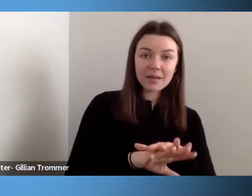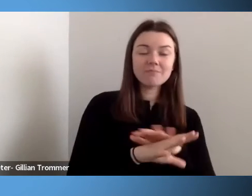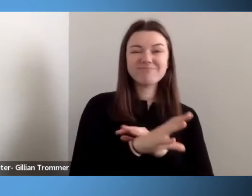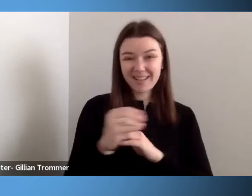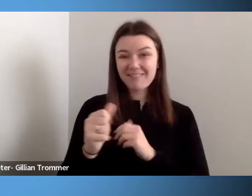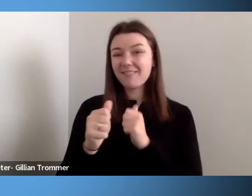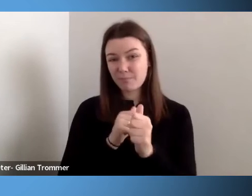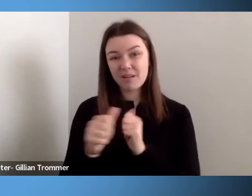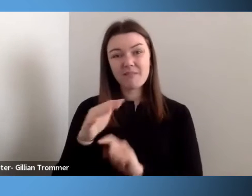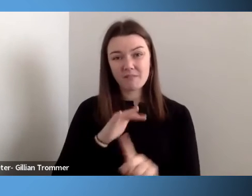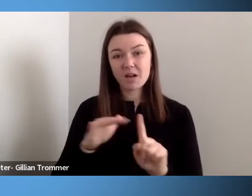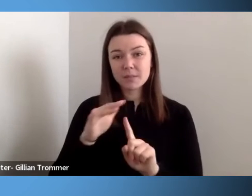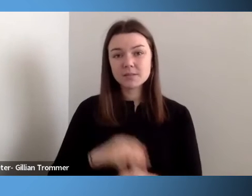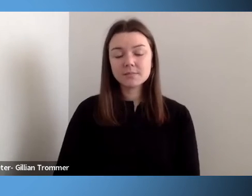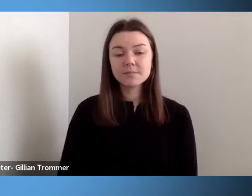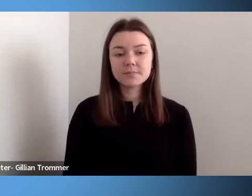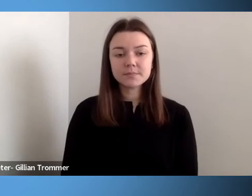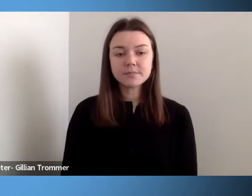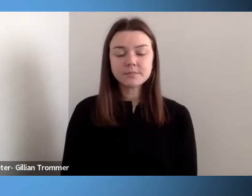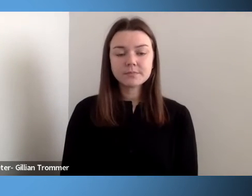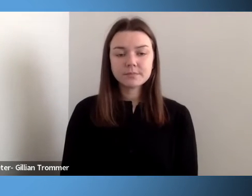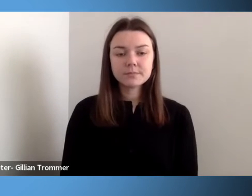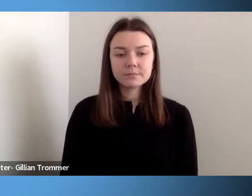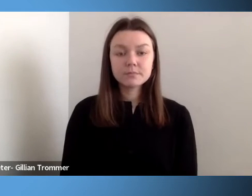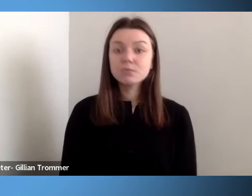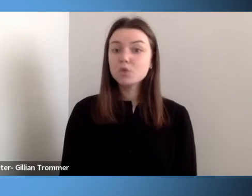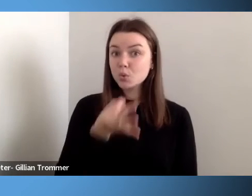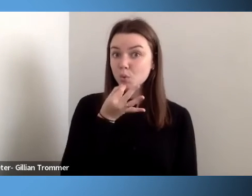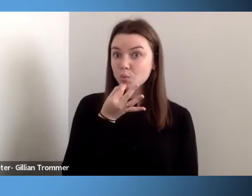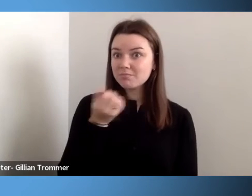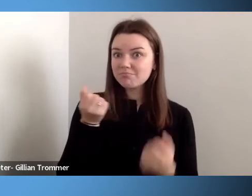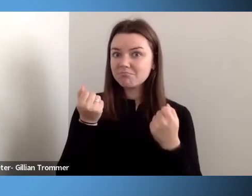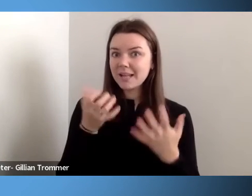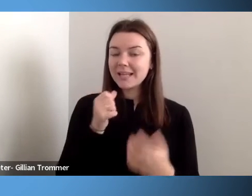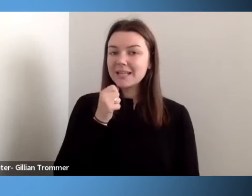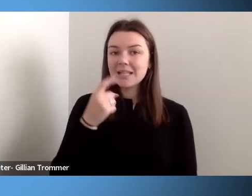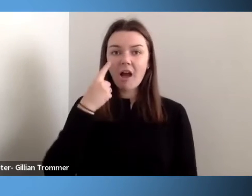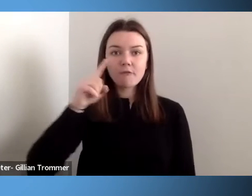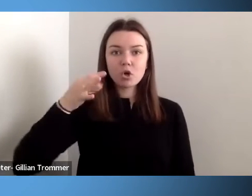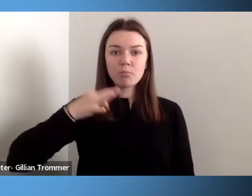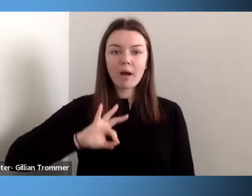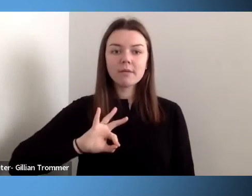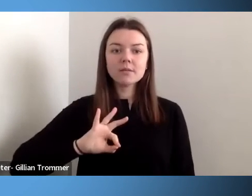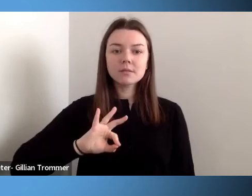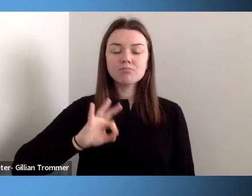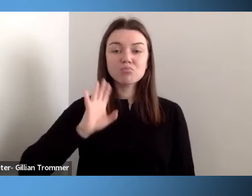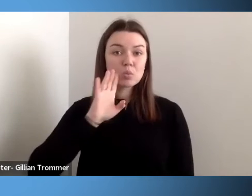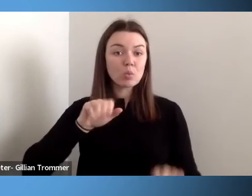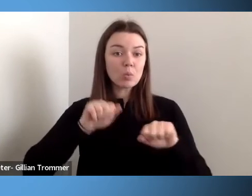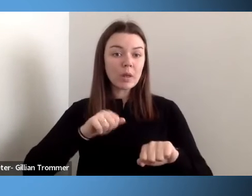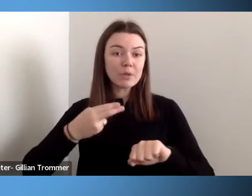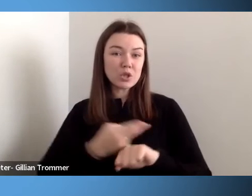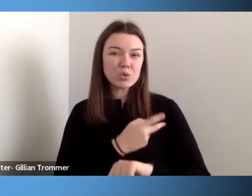Soon, many of our not-for-profits will no longer be able to use this tool called the